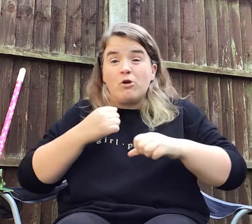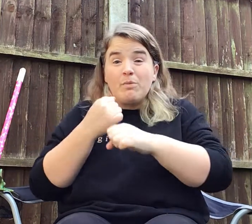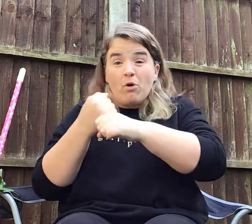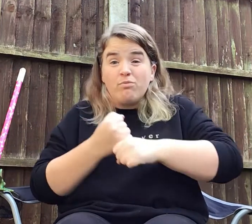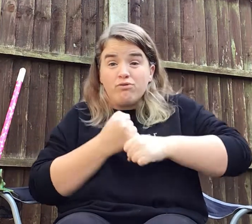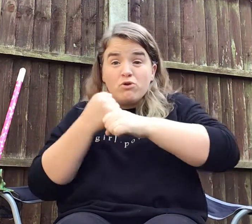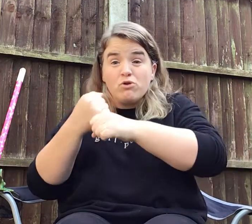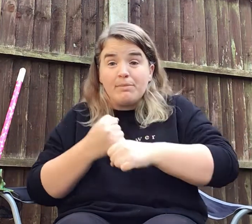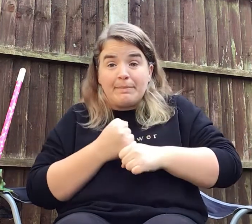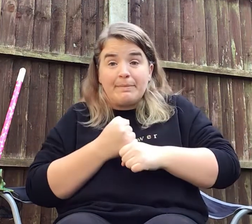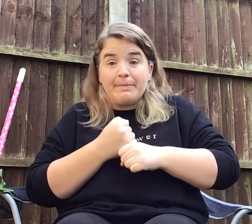on a Broom.